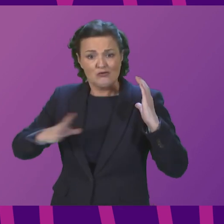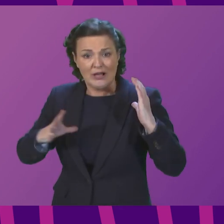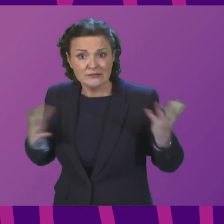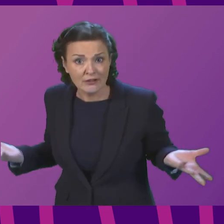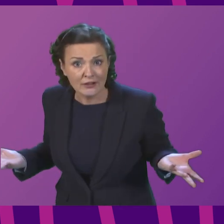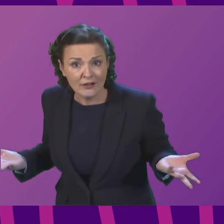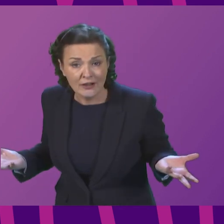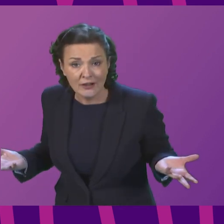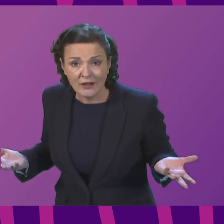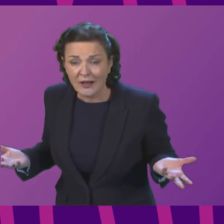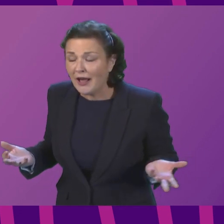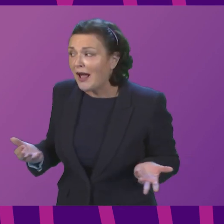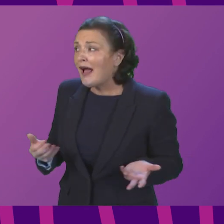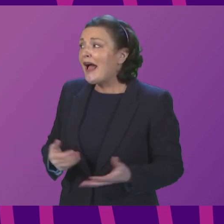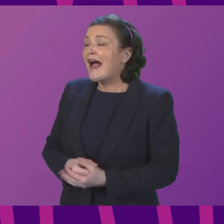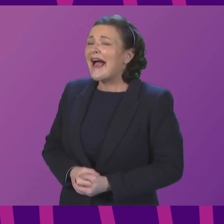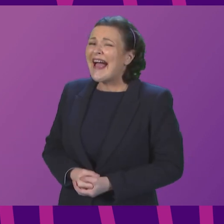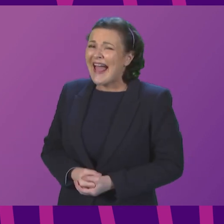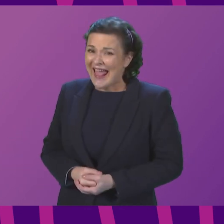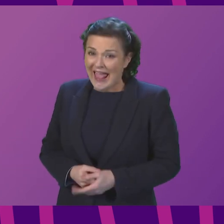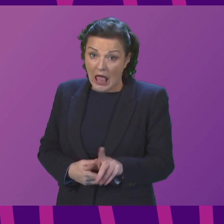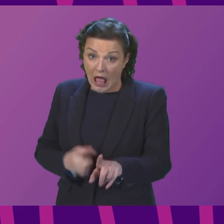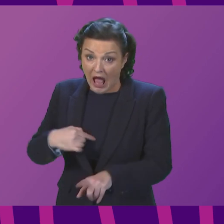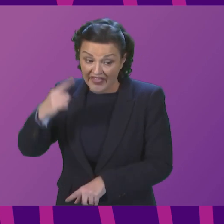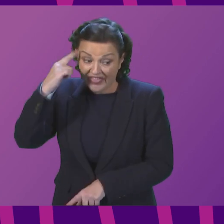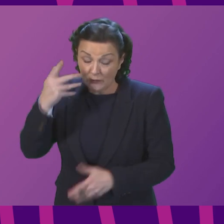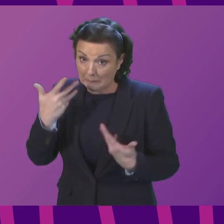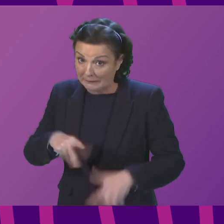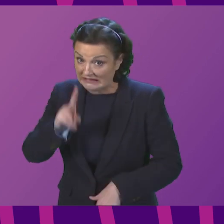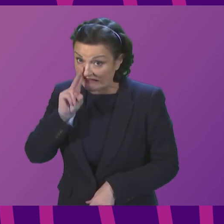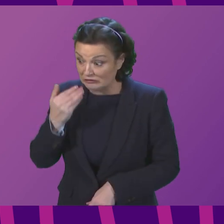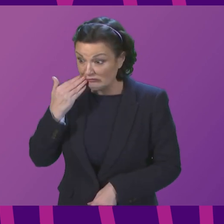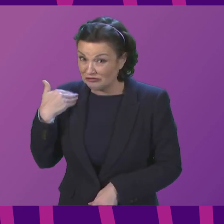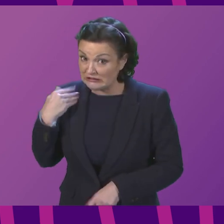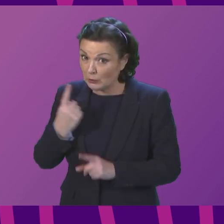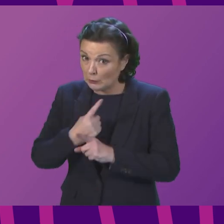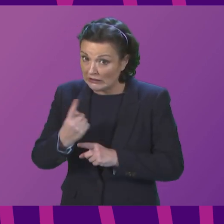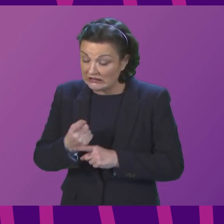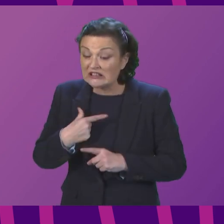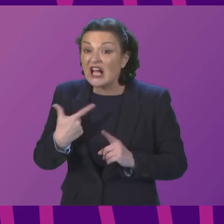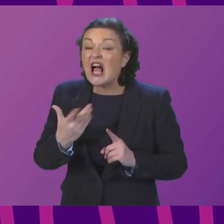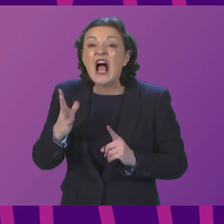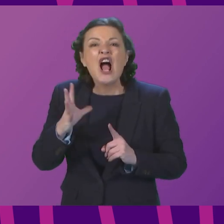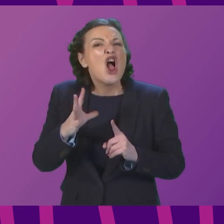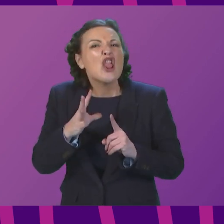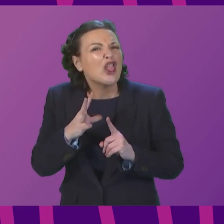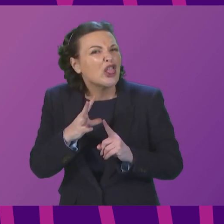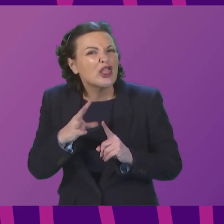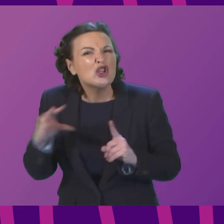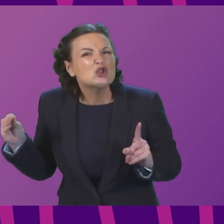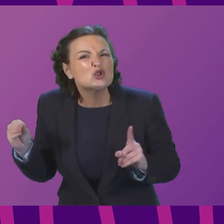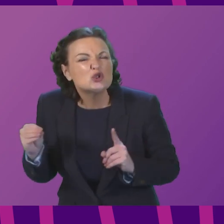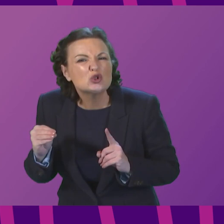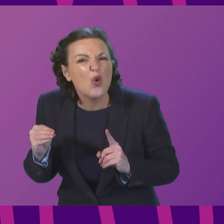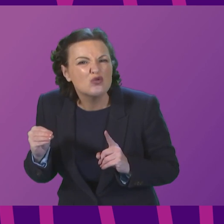seen in recent weeks that the Tories at UK level don't pay that much attention to what